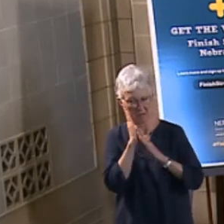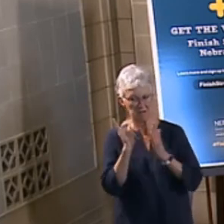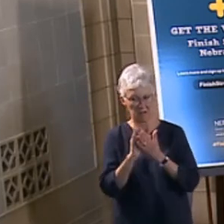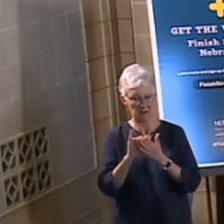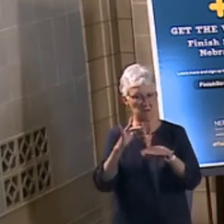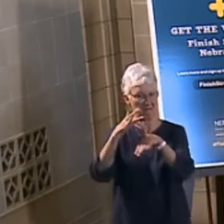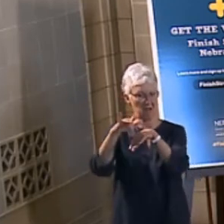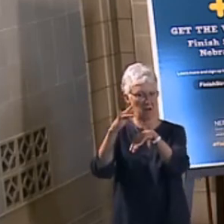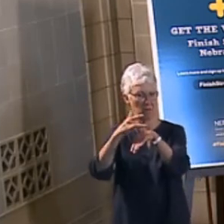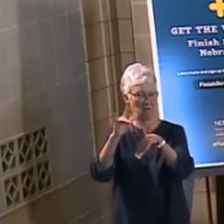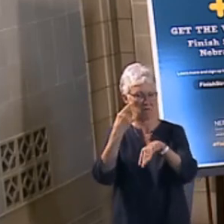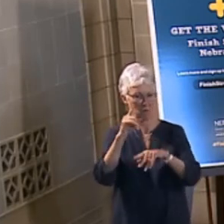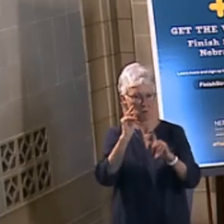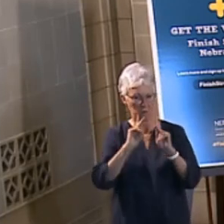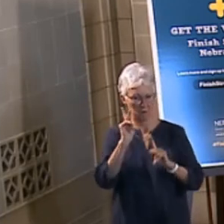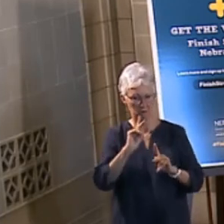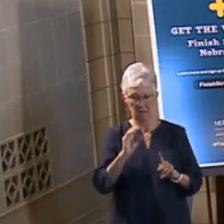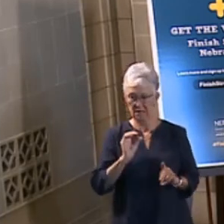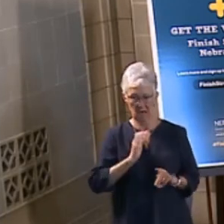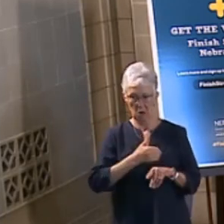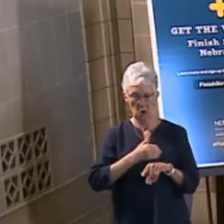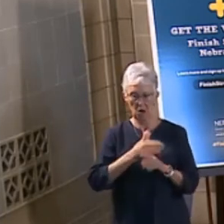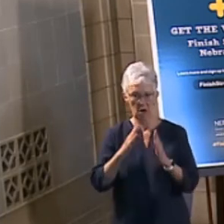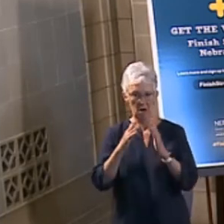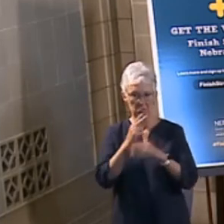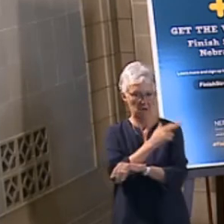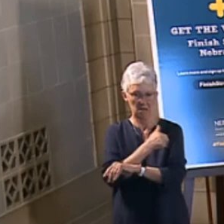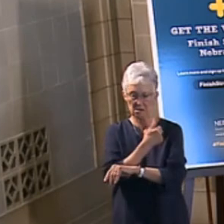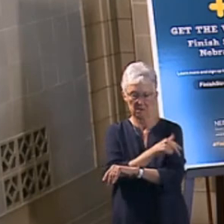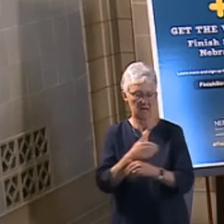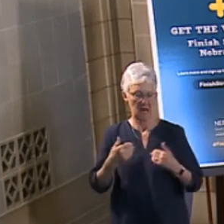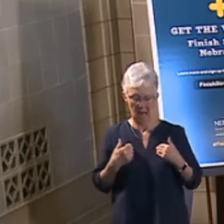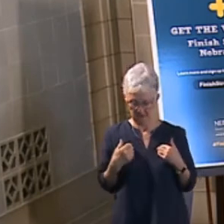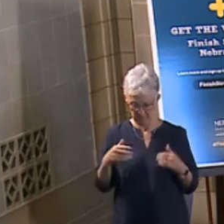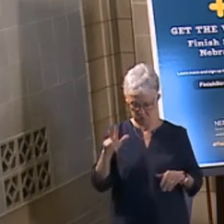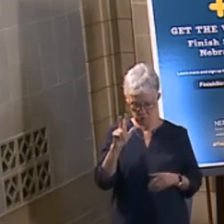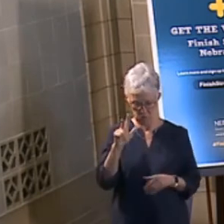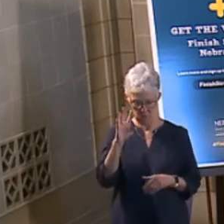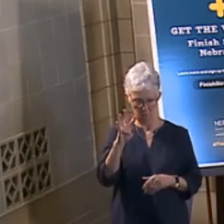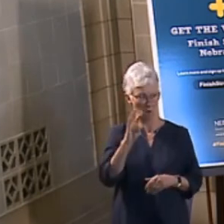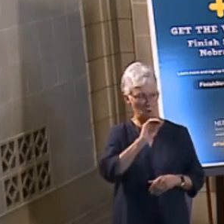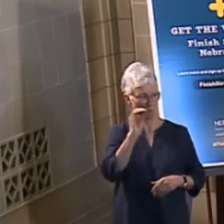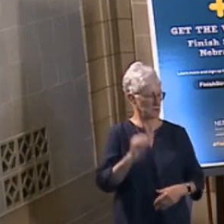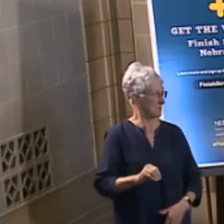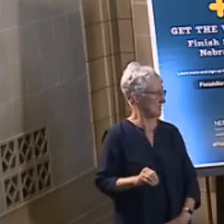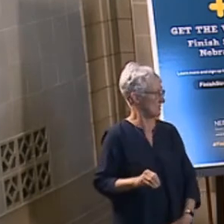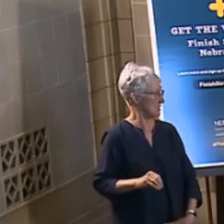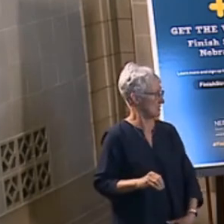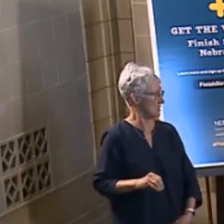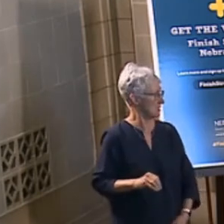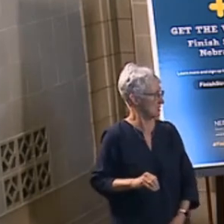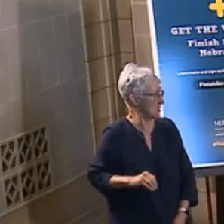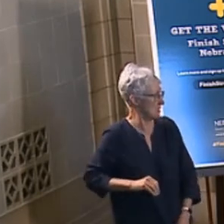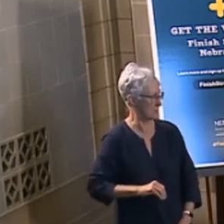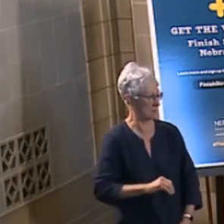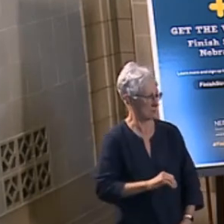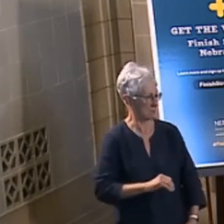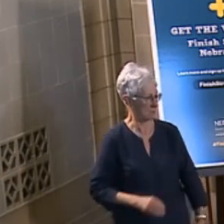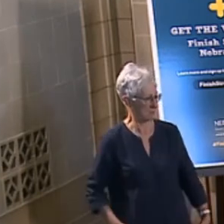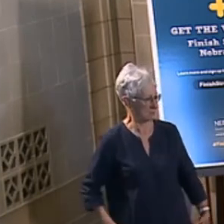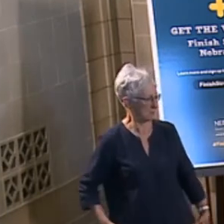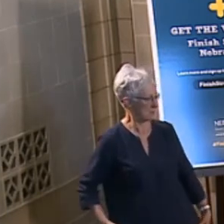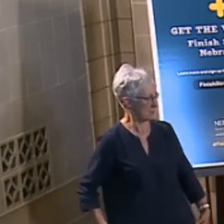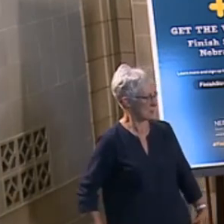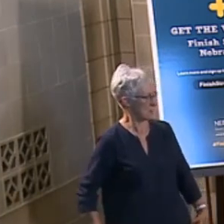and our hospital capacity is still very robust at 34%, right? Oh, want to flip to that slide there? Click the next one.